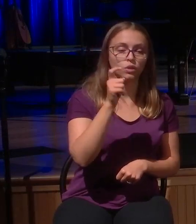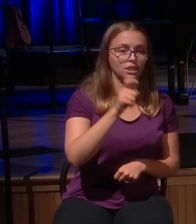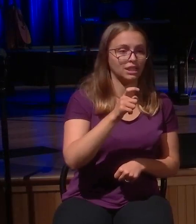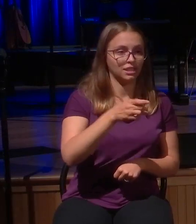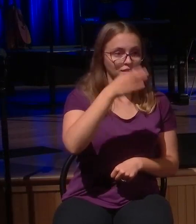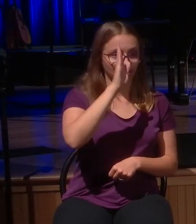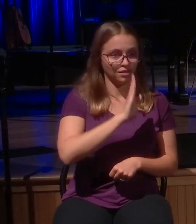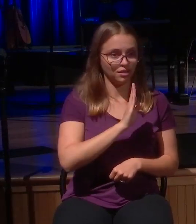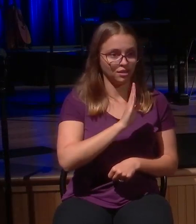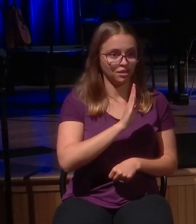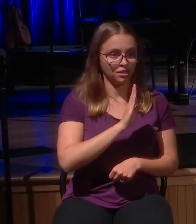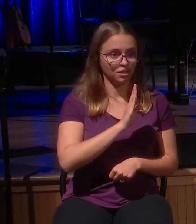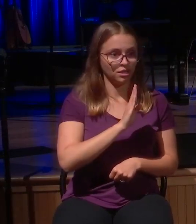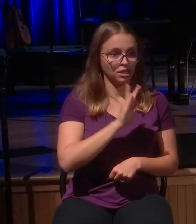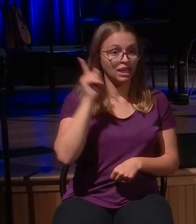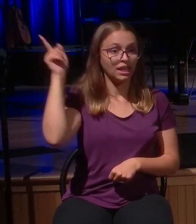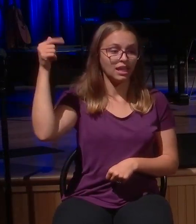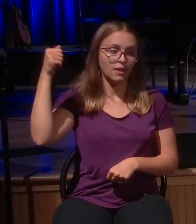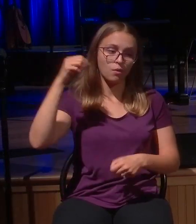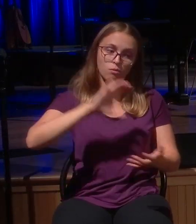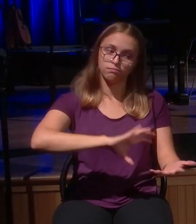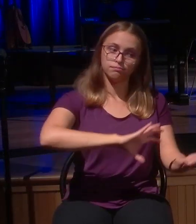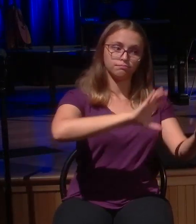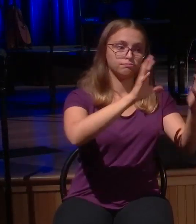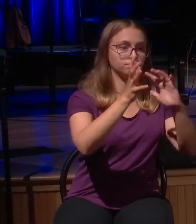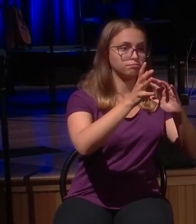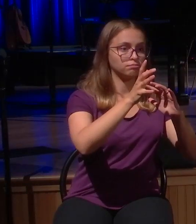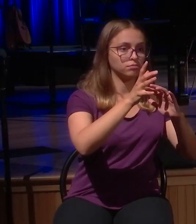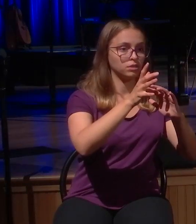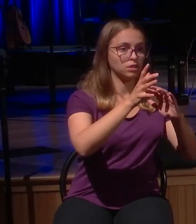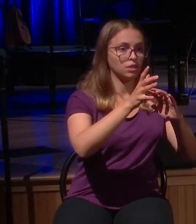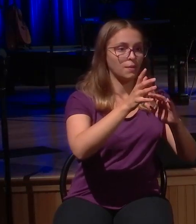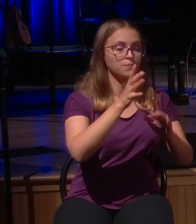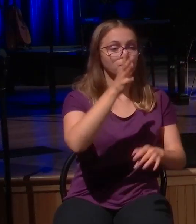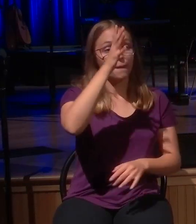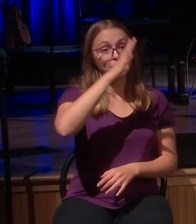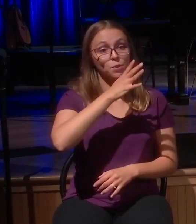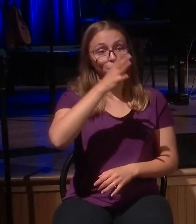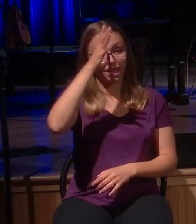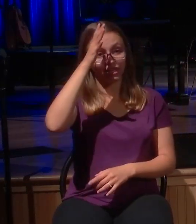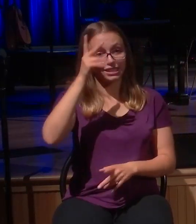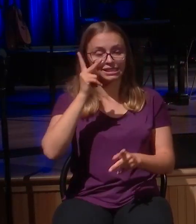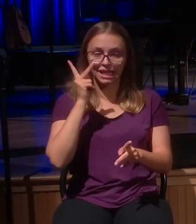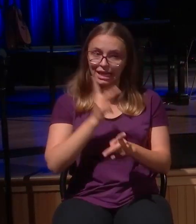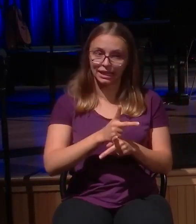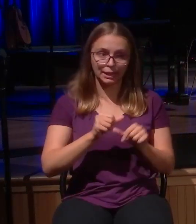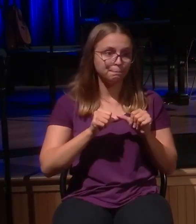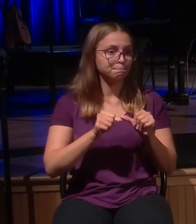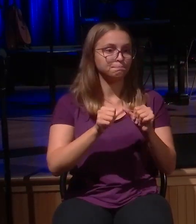praying. Keep praying. Keep praying. The work of conviction is the work of the Holy Spirit.